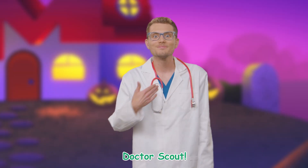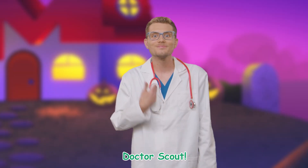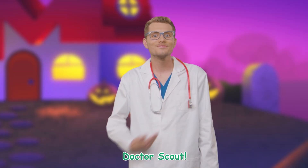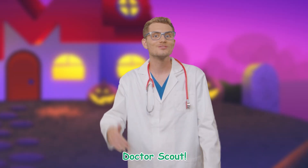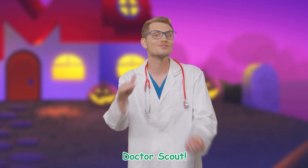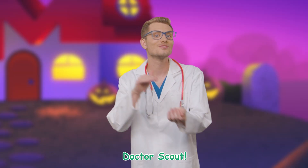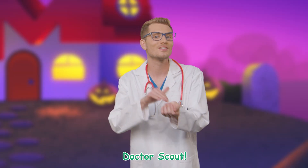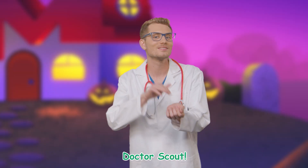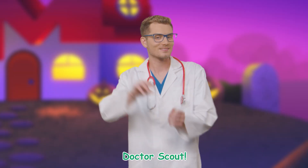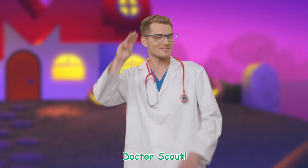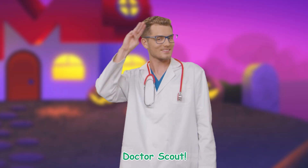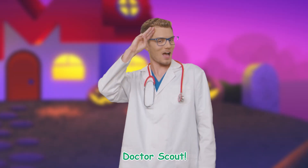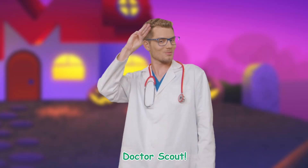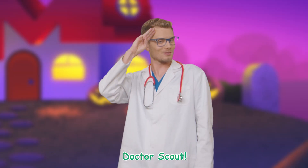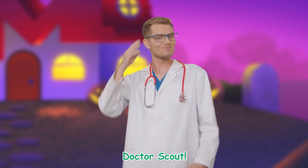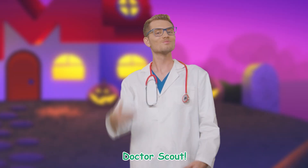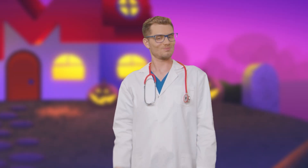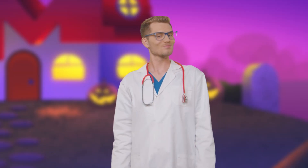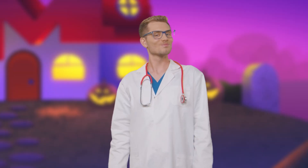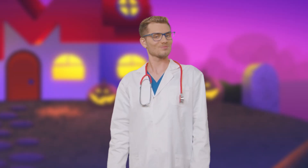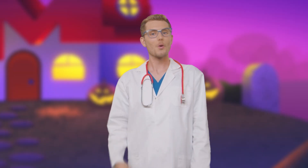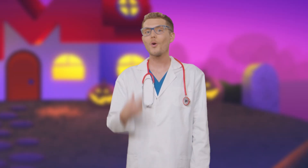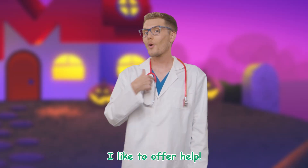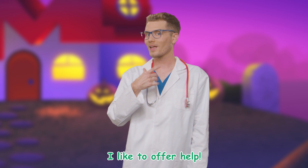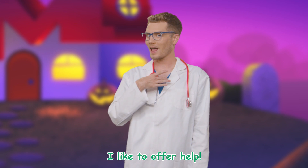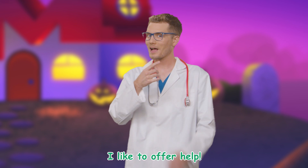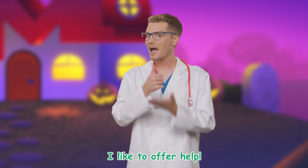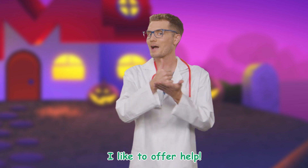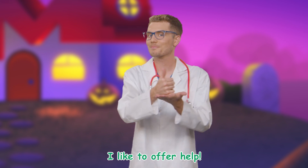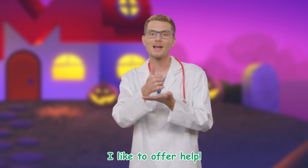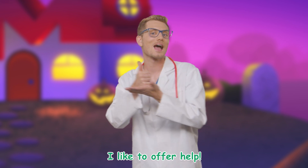Dr. Scout! I like to offer help!